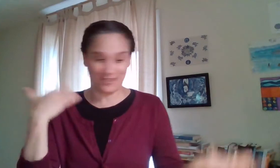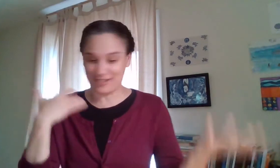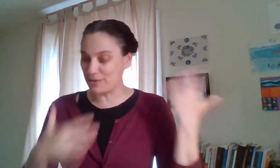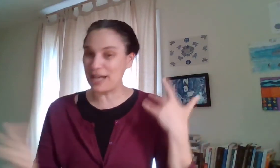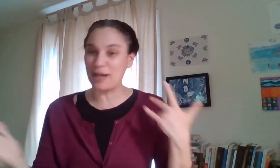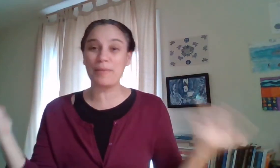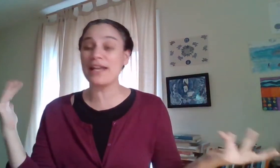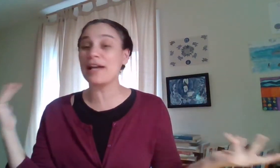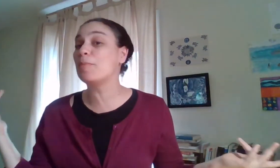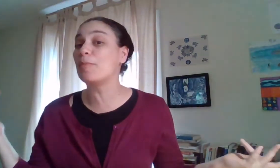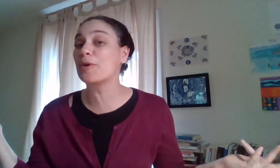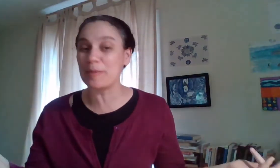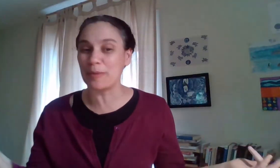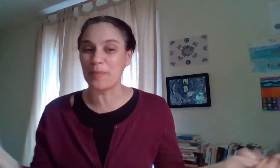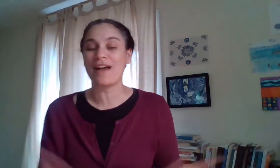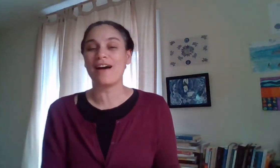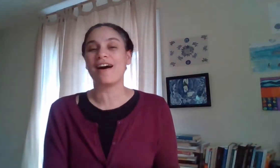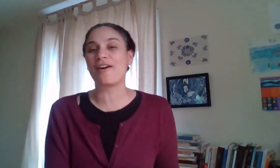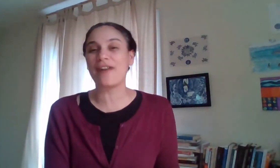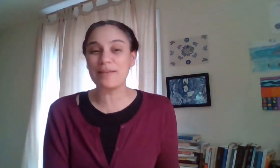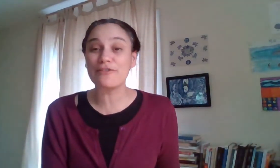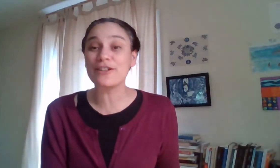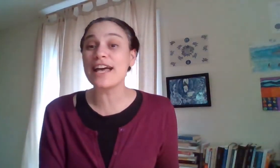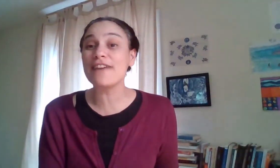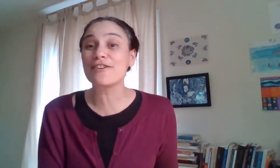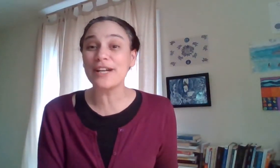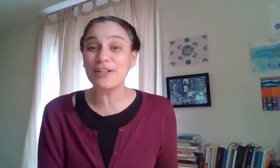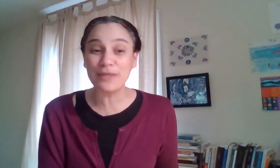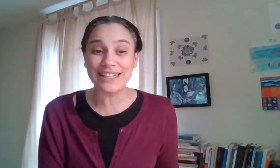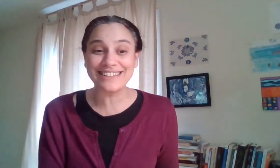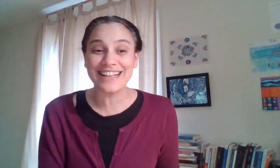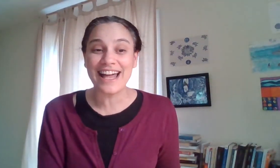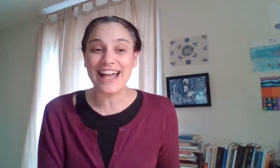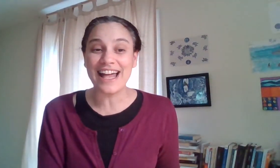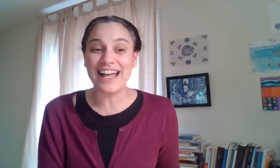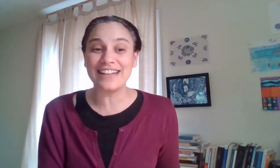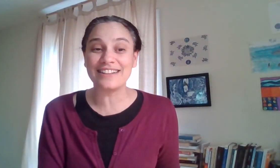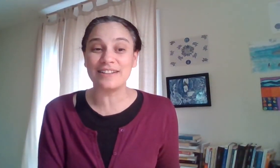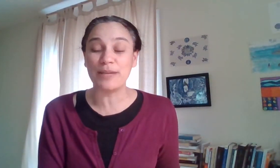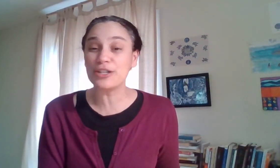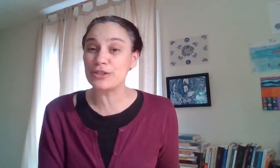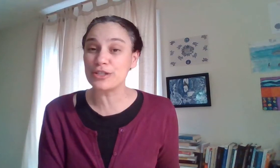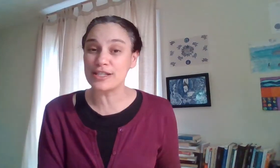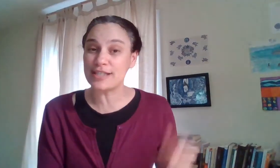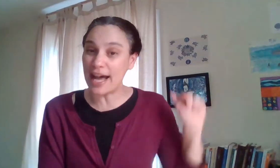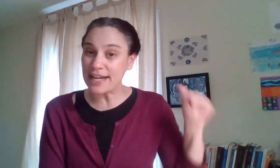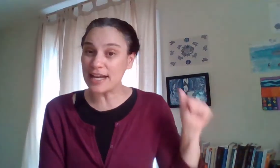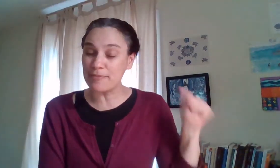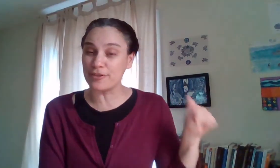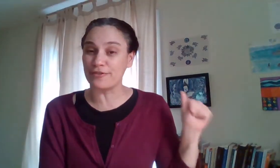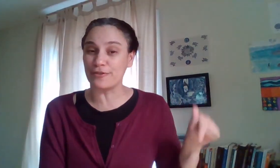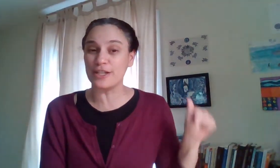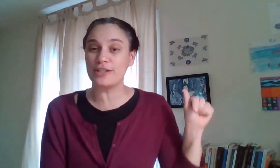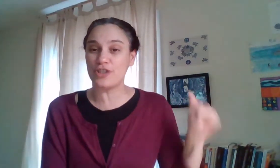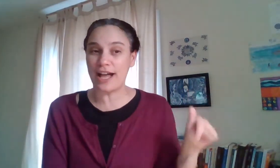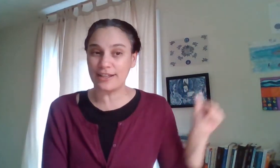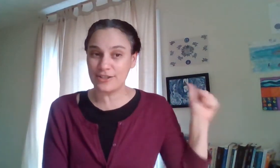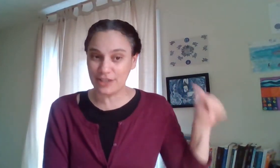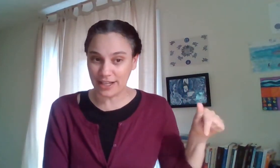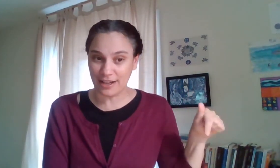know that would help me help more people all right my friends have a great weekend and make sure to sign up for the free challenge link